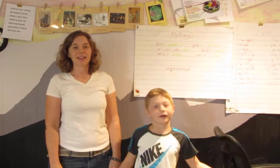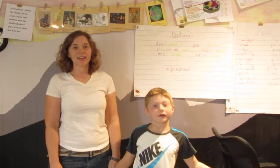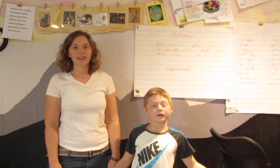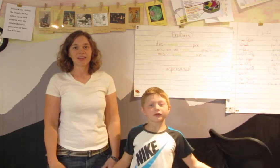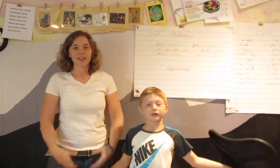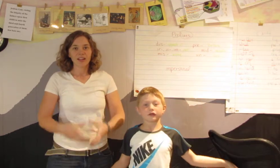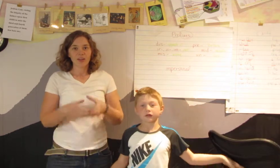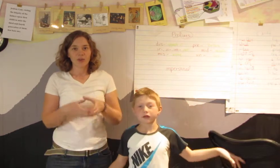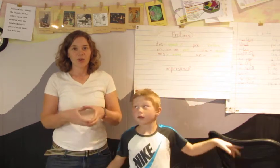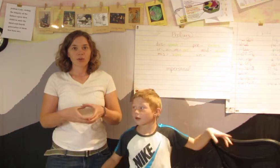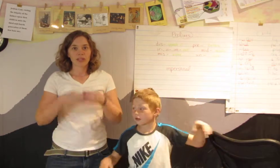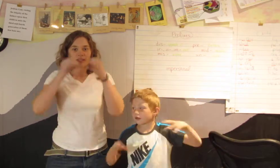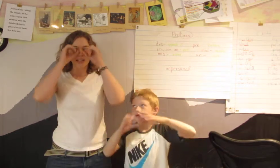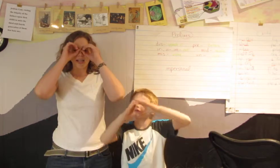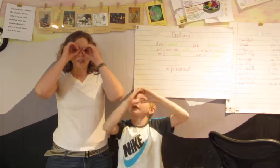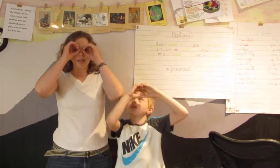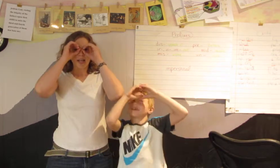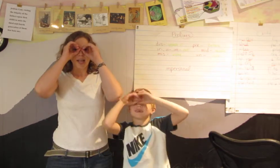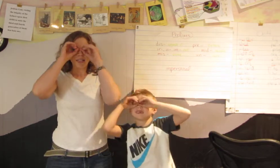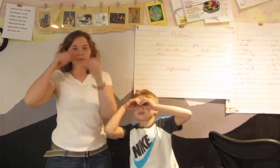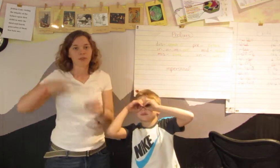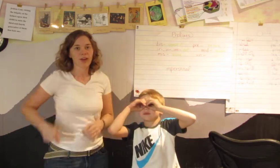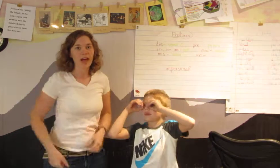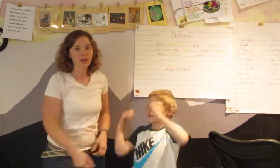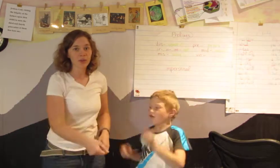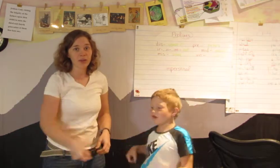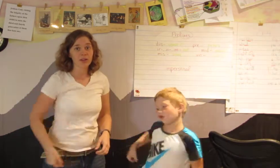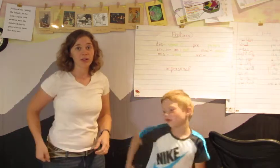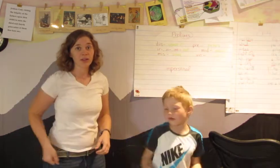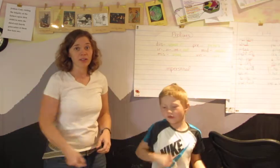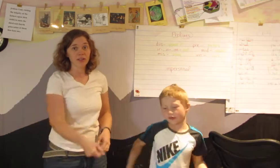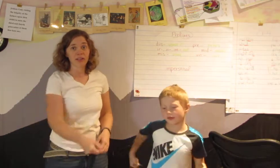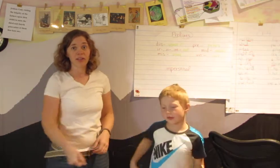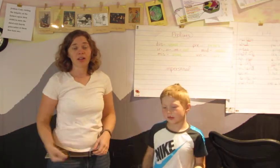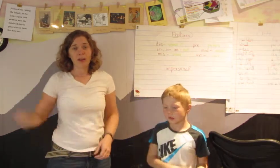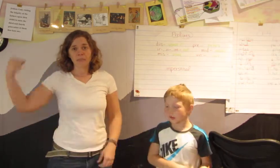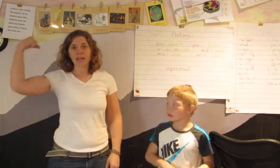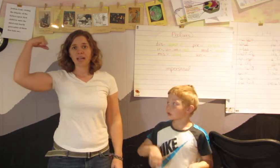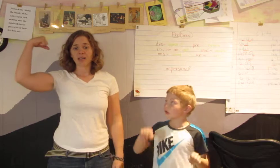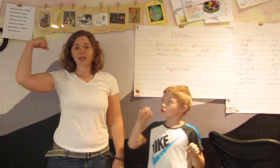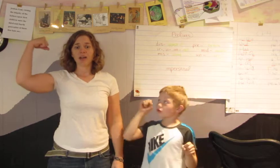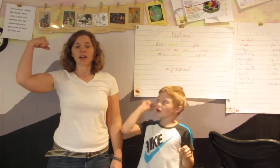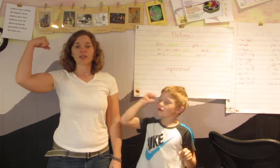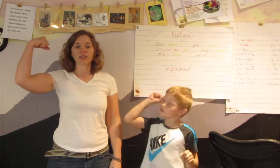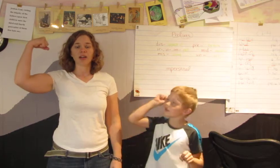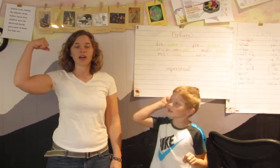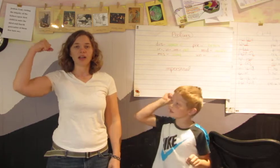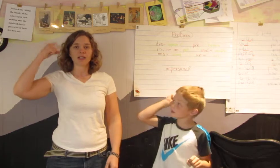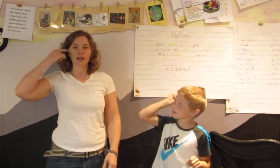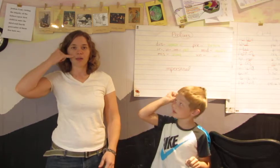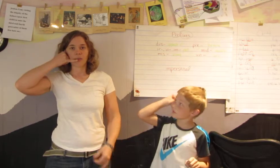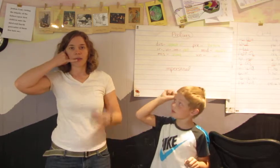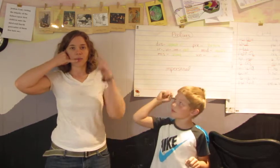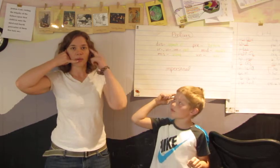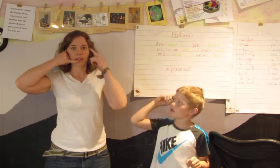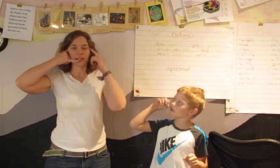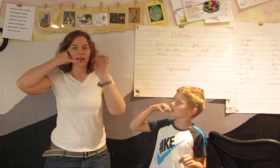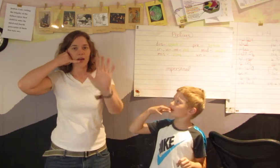nucleus cytoplasm vacuole mitochondria cell membrane cell